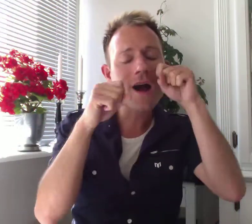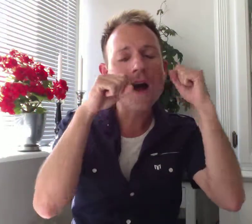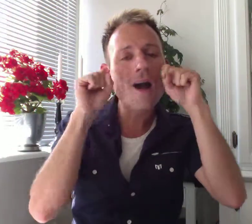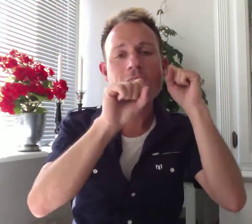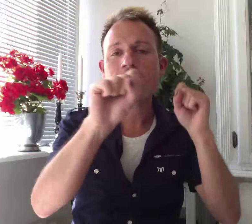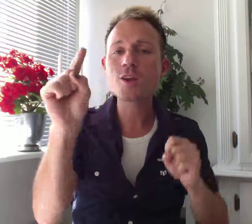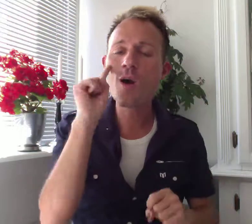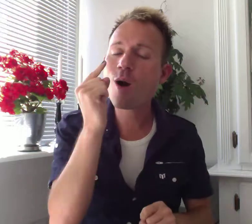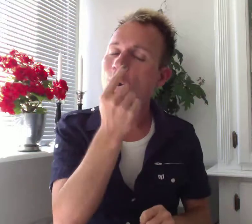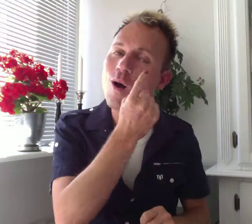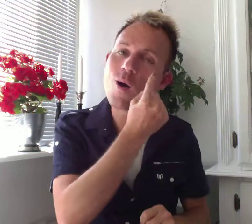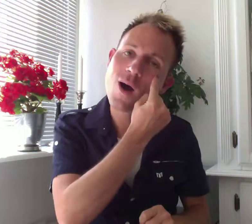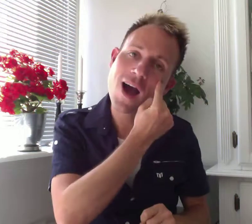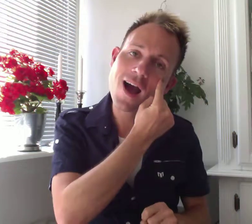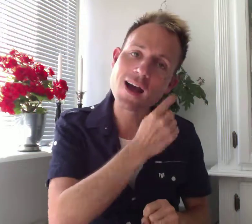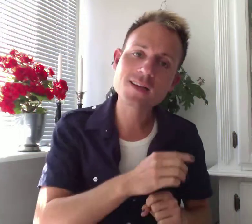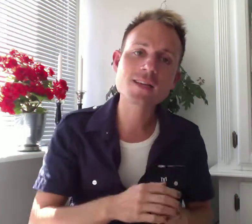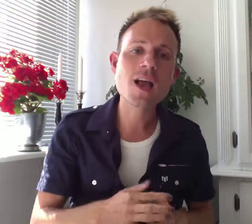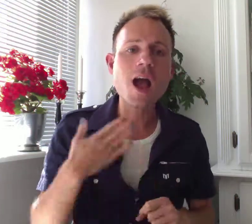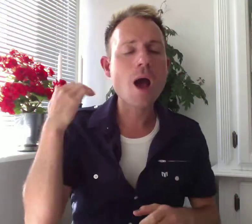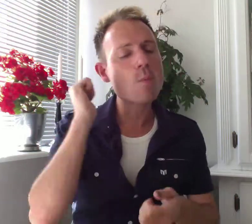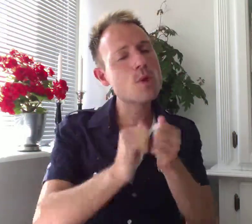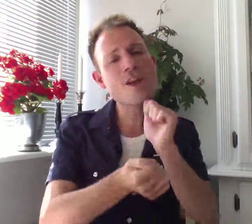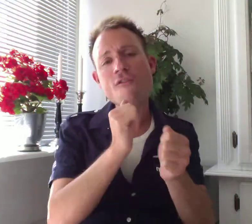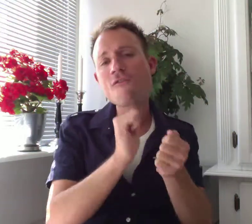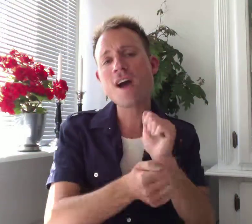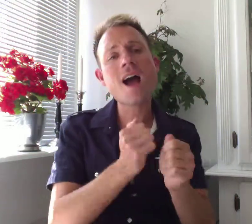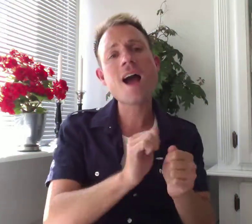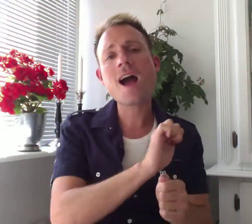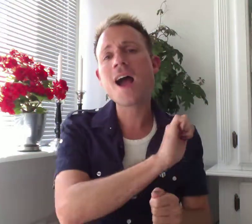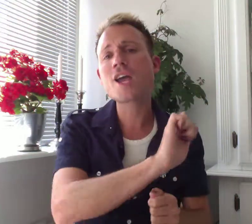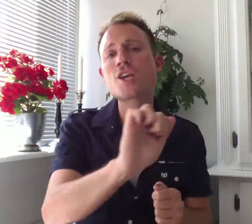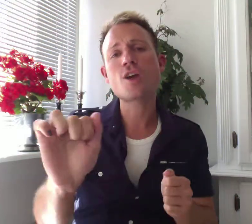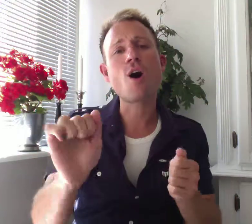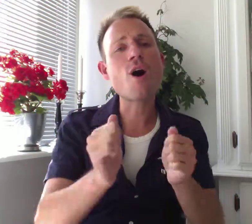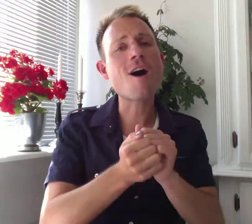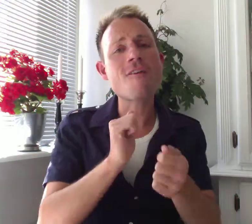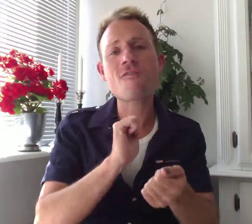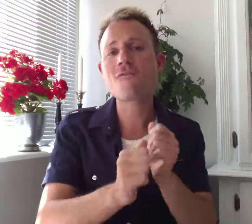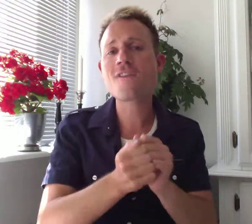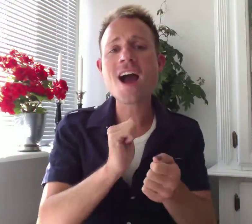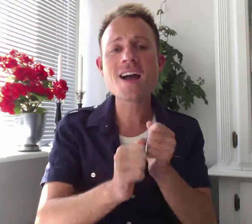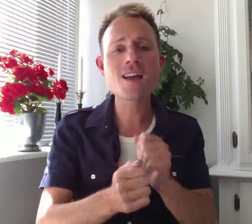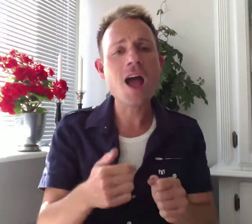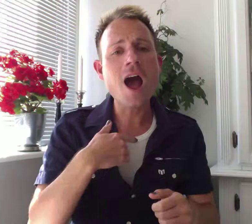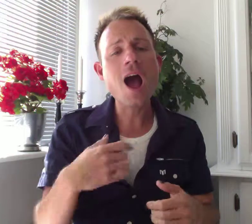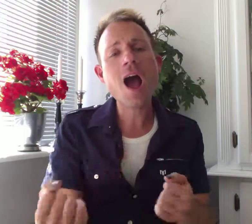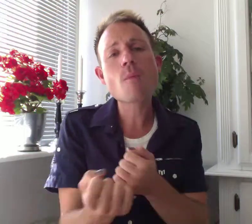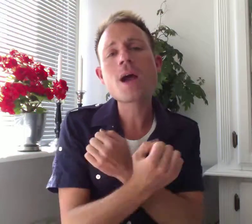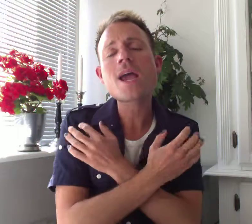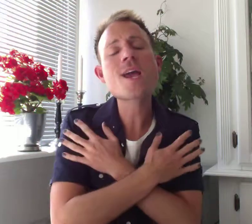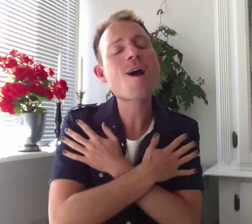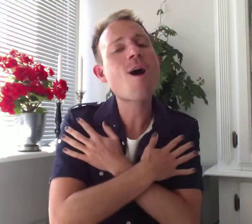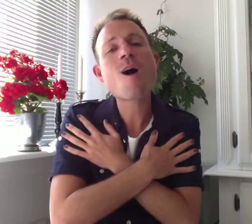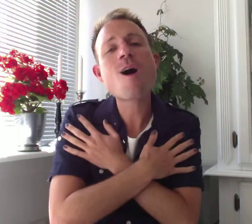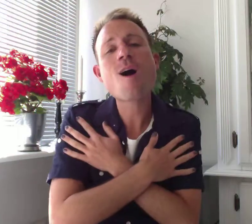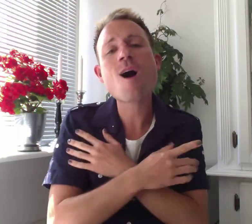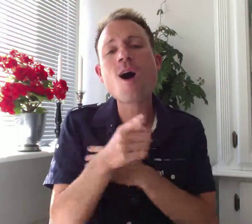your eyes. I will fight your fire. I will hold